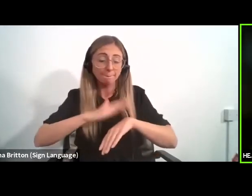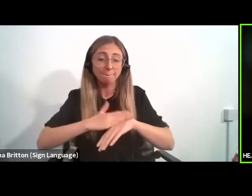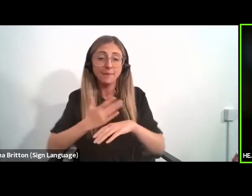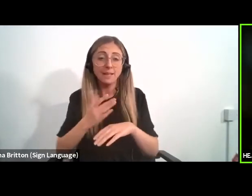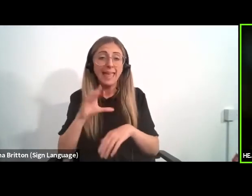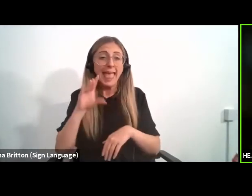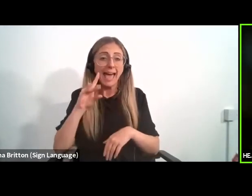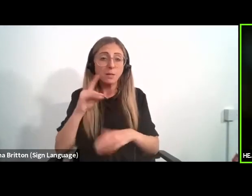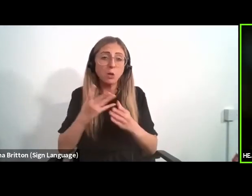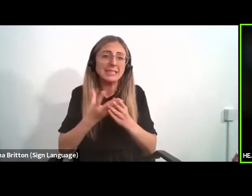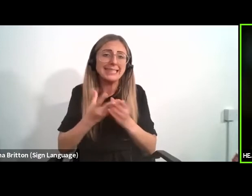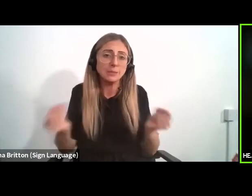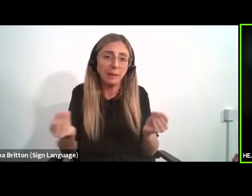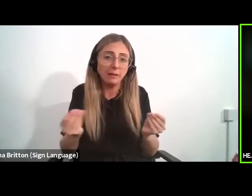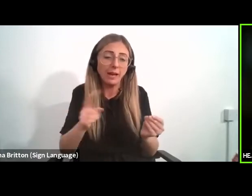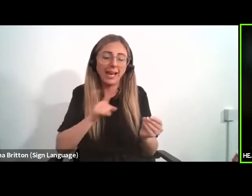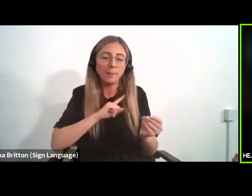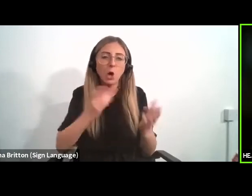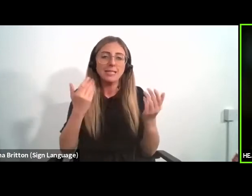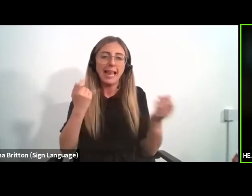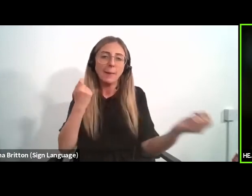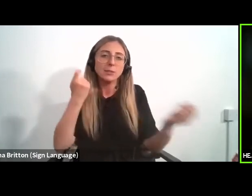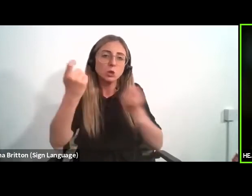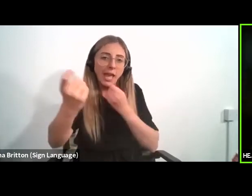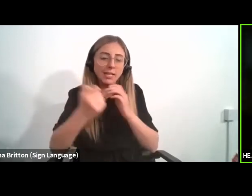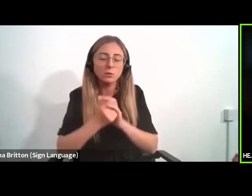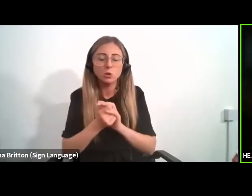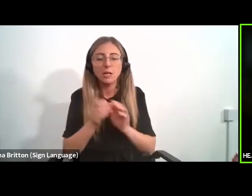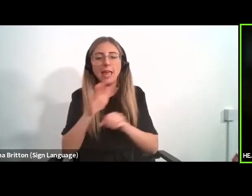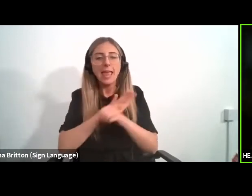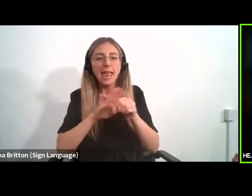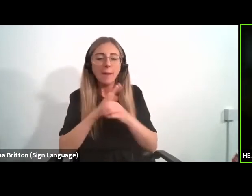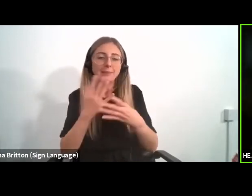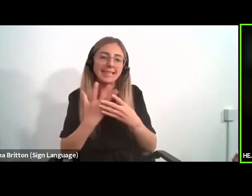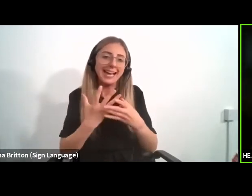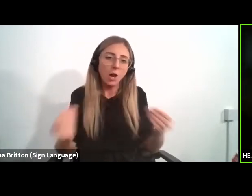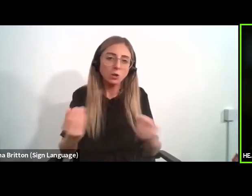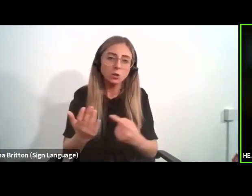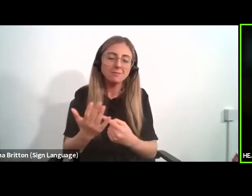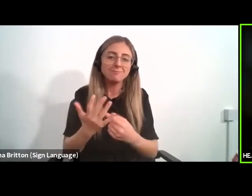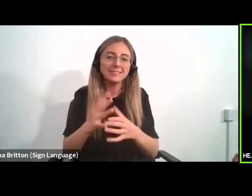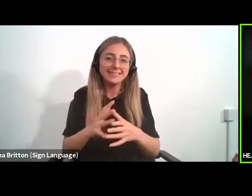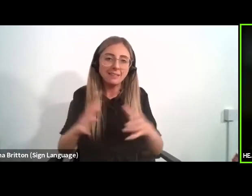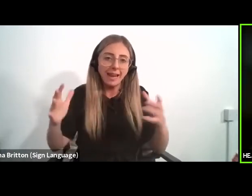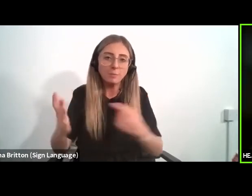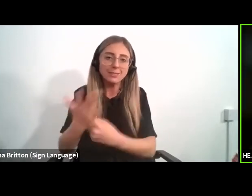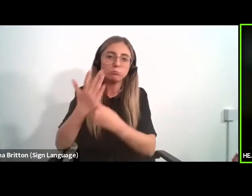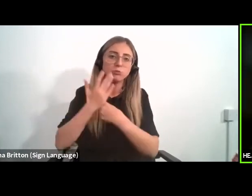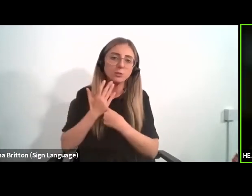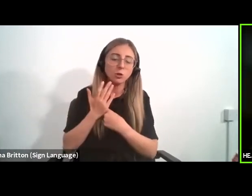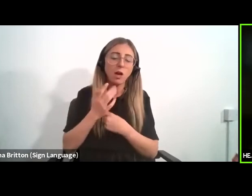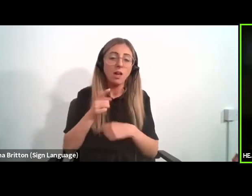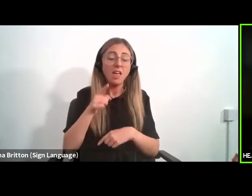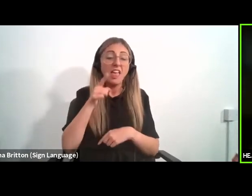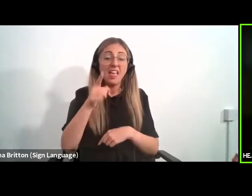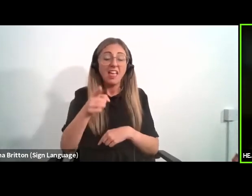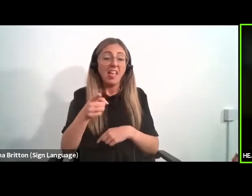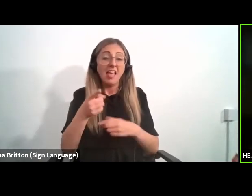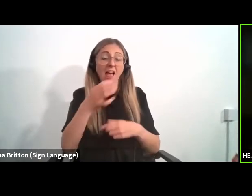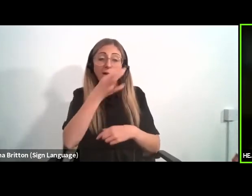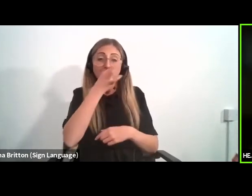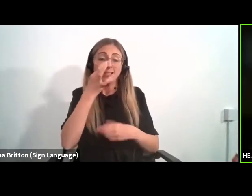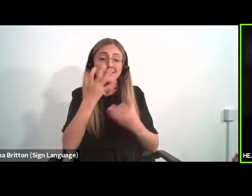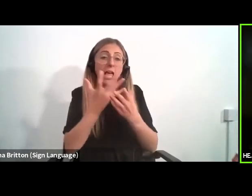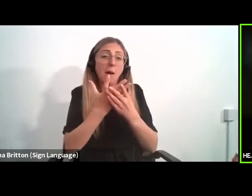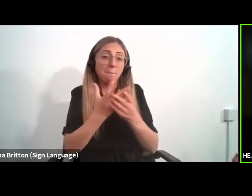disappearing fast because of climate change, habitat loss, development and other pressures. Sadly, the extinction rate of plant species